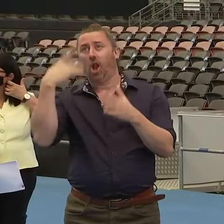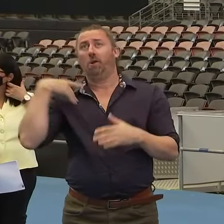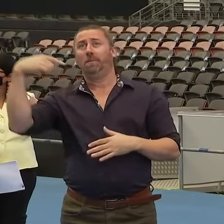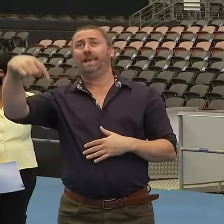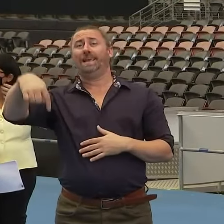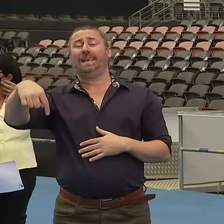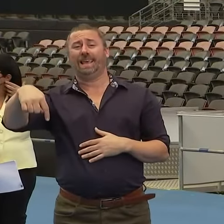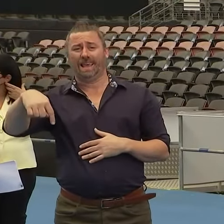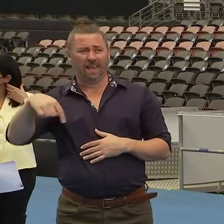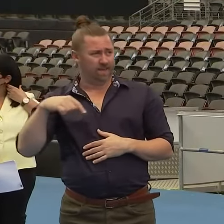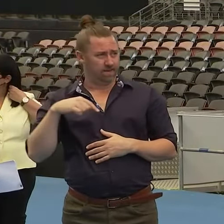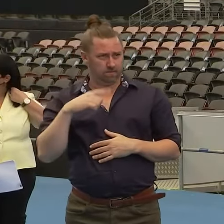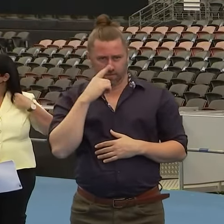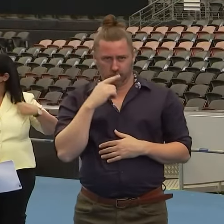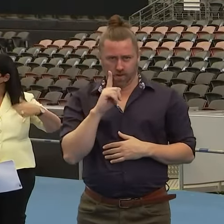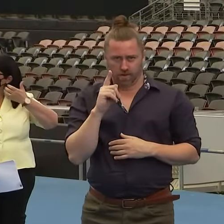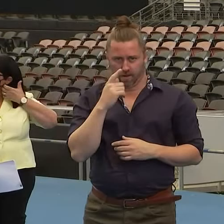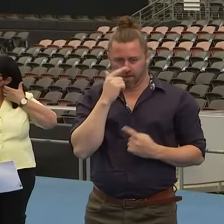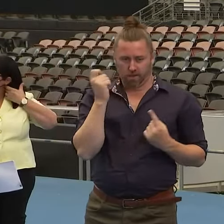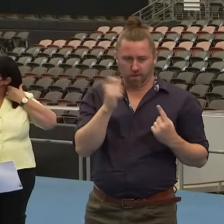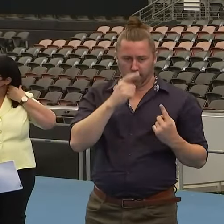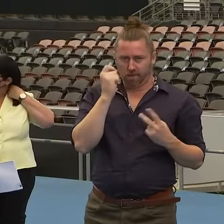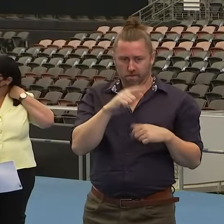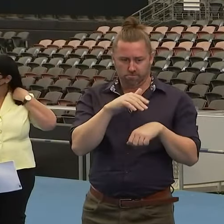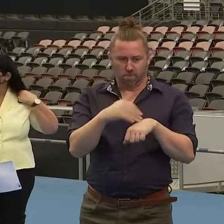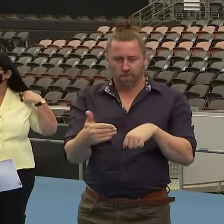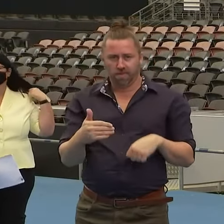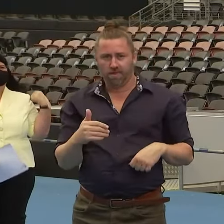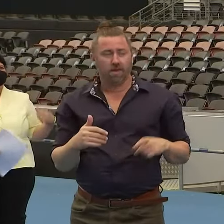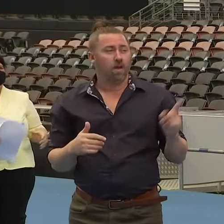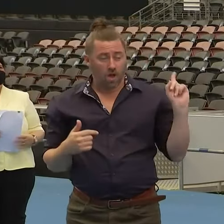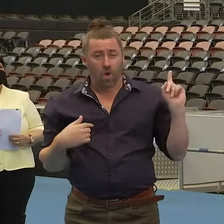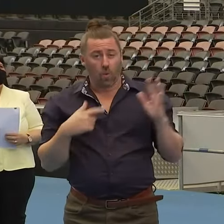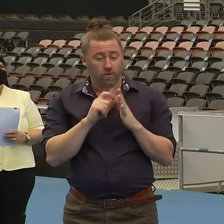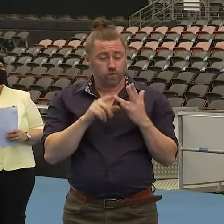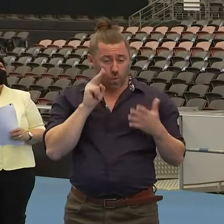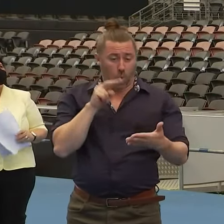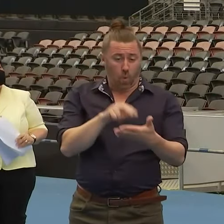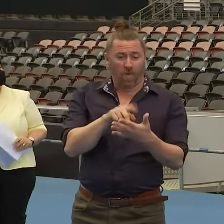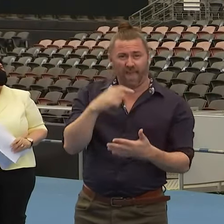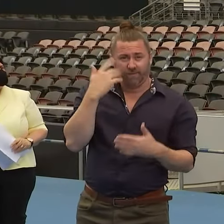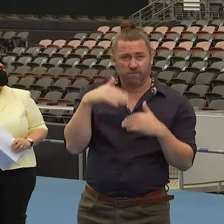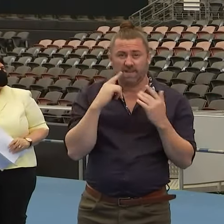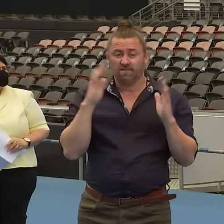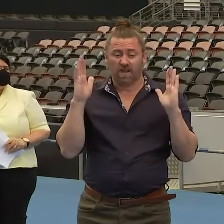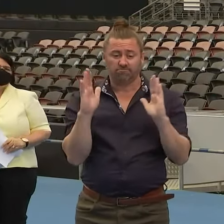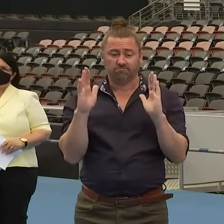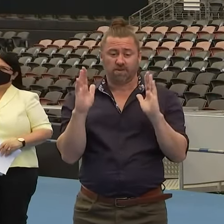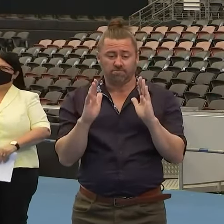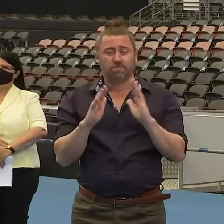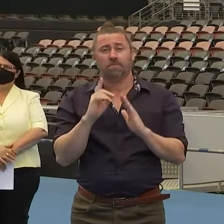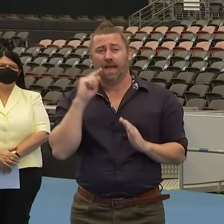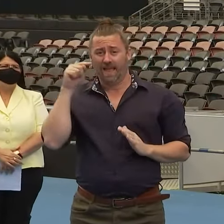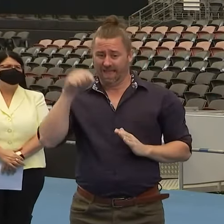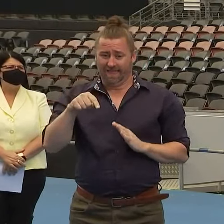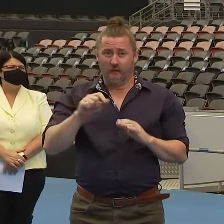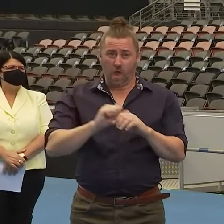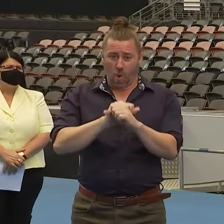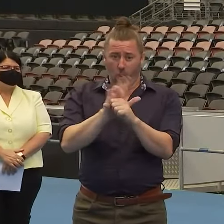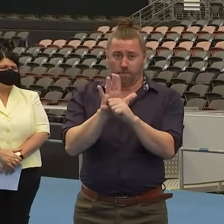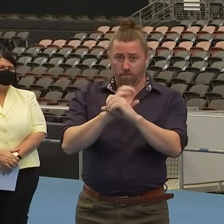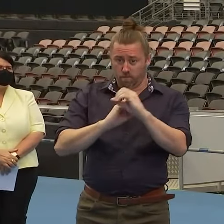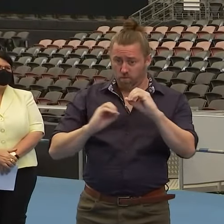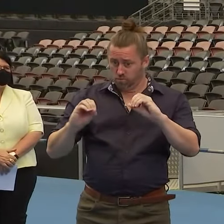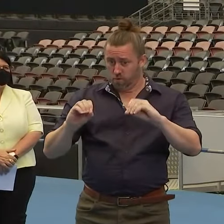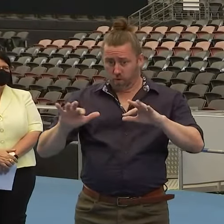that? And then, secondly, is there much points to it? We're looking at that on a daily basis. And as I've said before, once we pass this peak and we're sure that everything